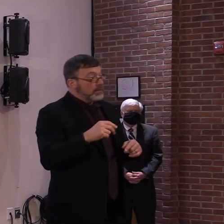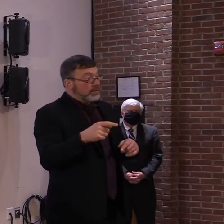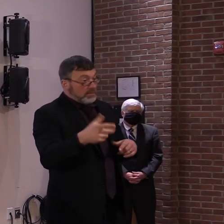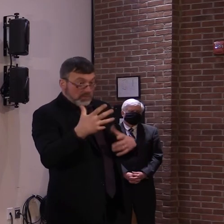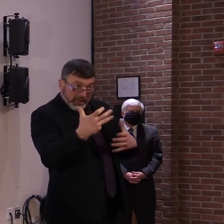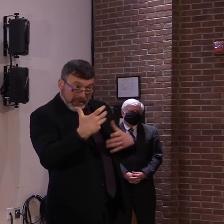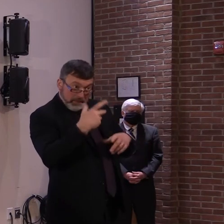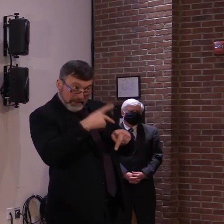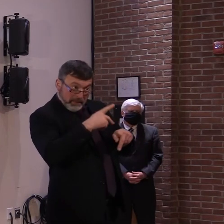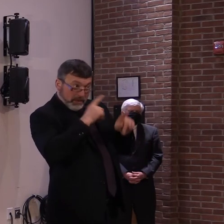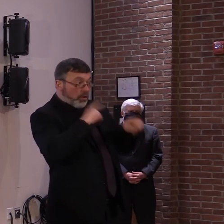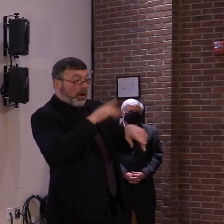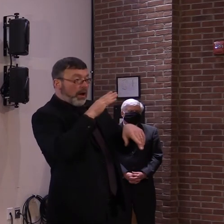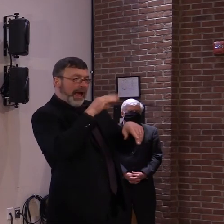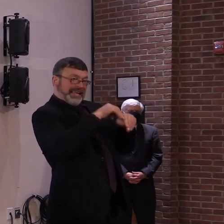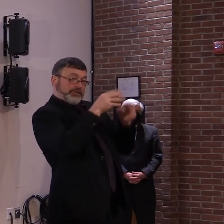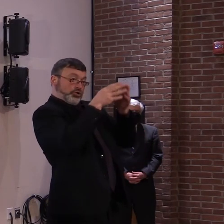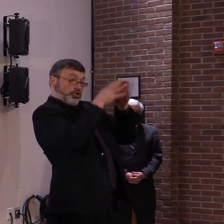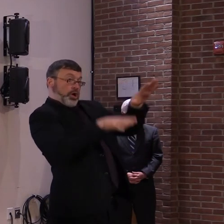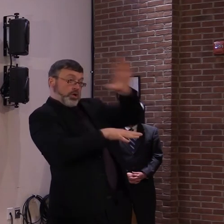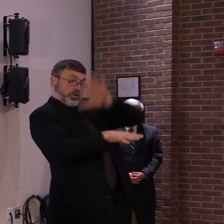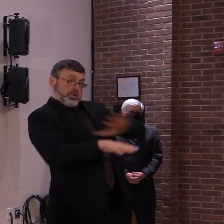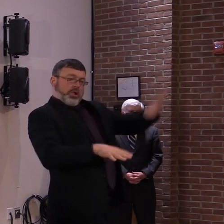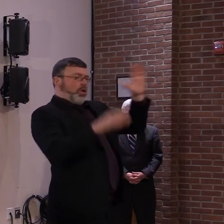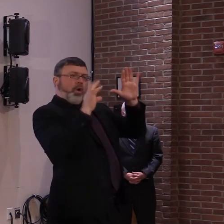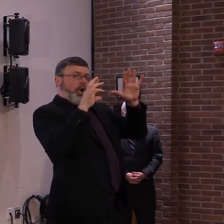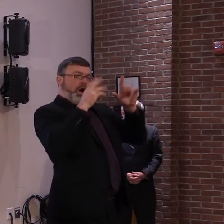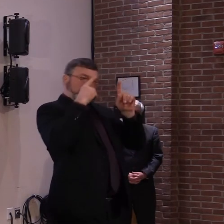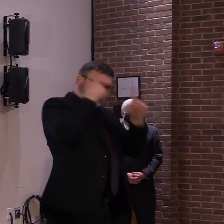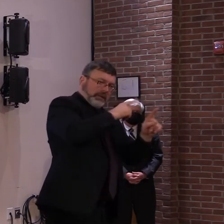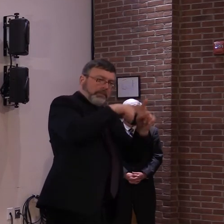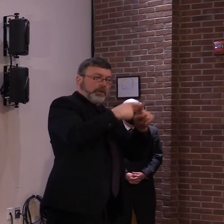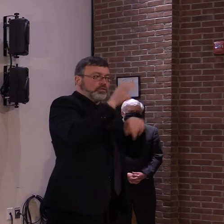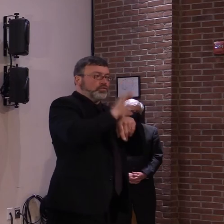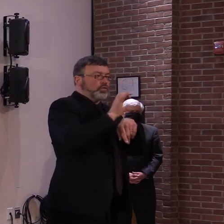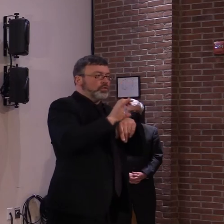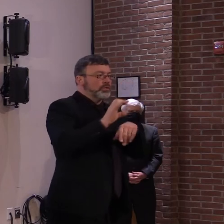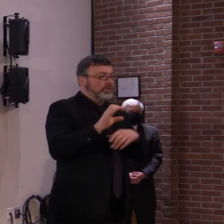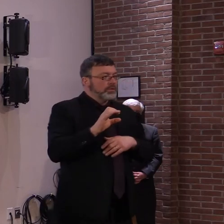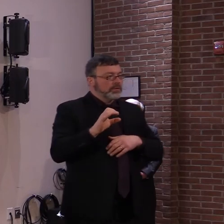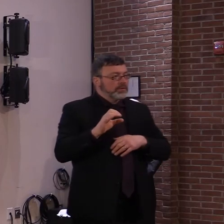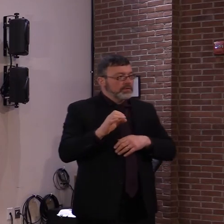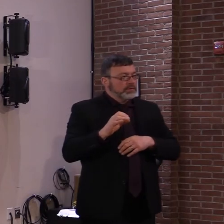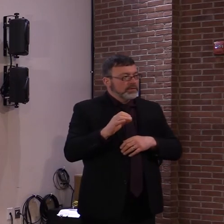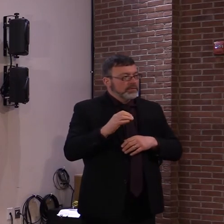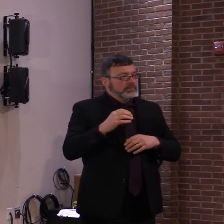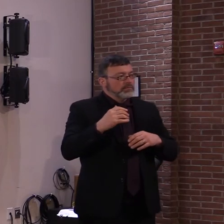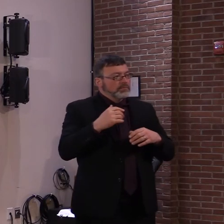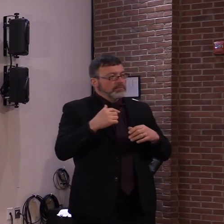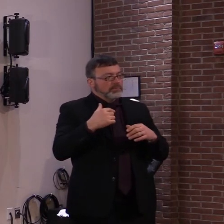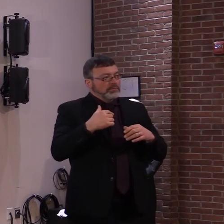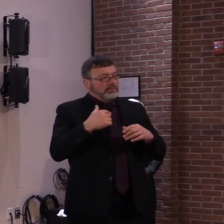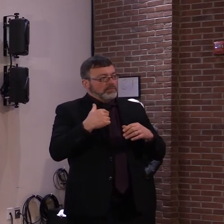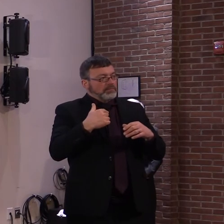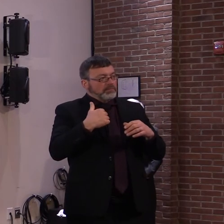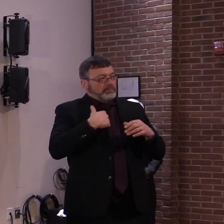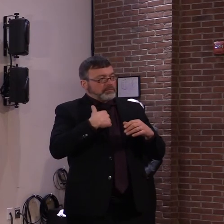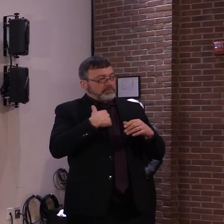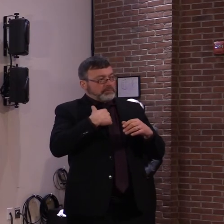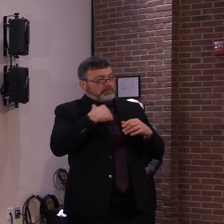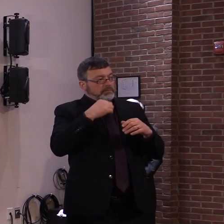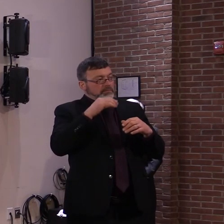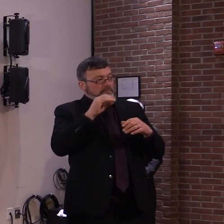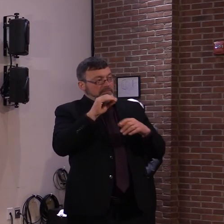just in general. Yeah. I don't know that for sure. To be honest, the portal goes into the Vermont State Police and